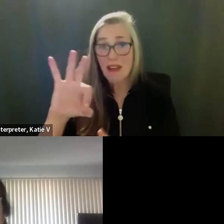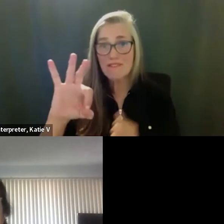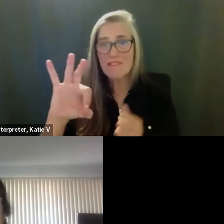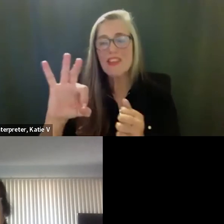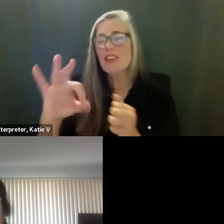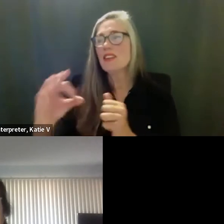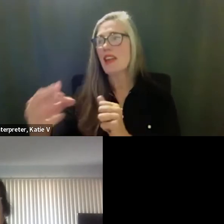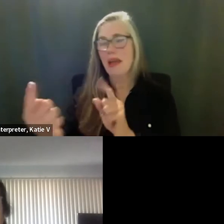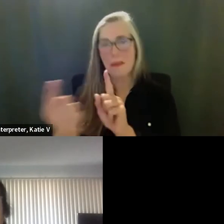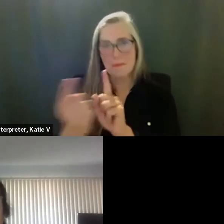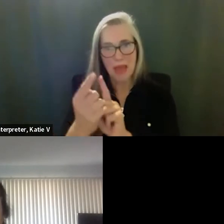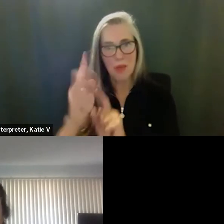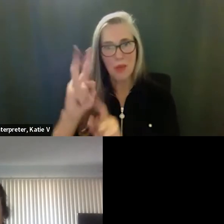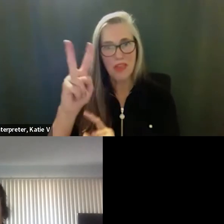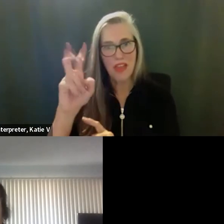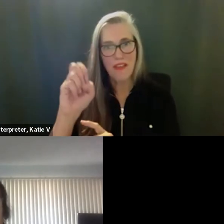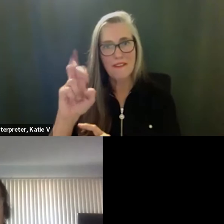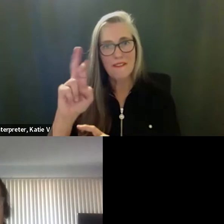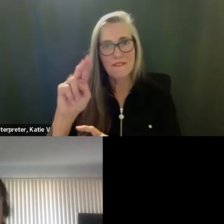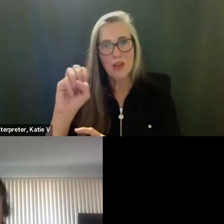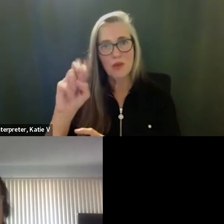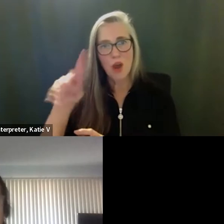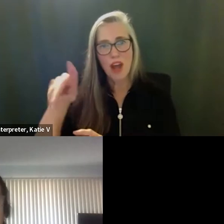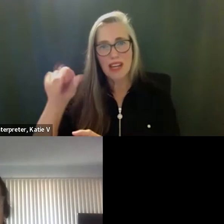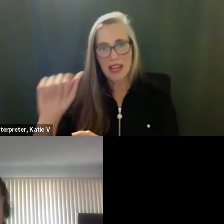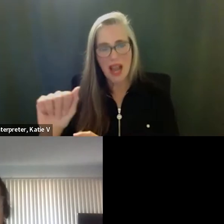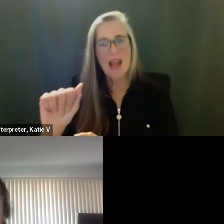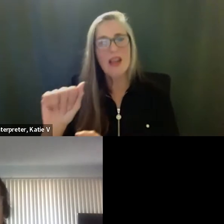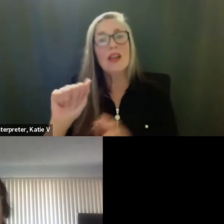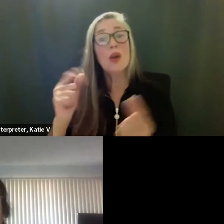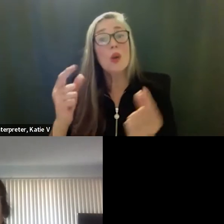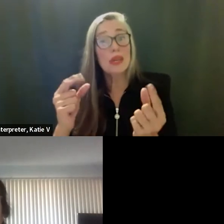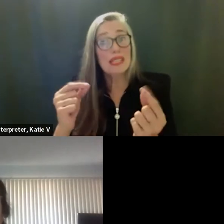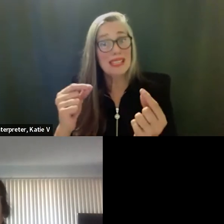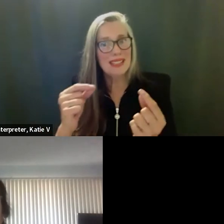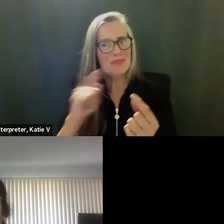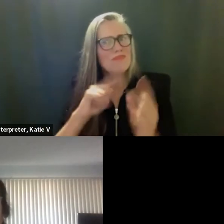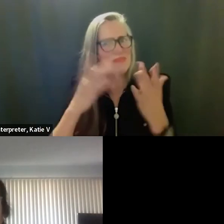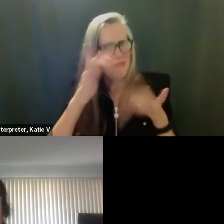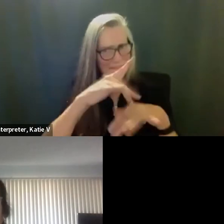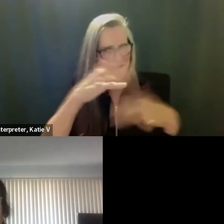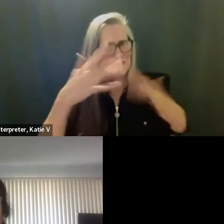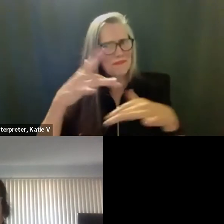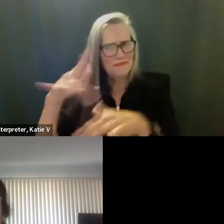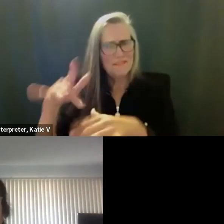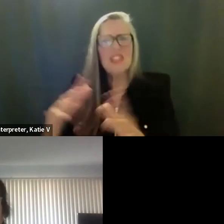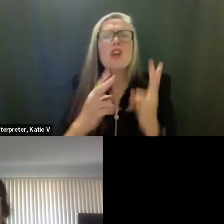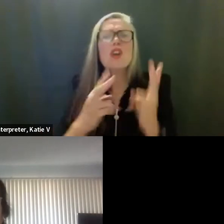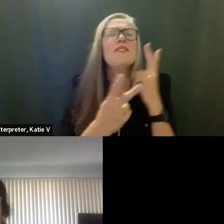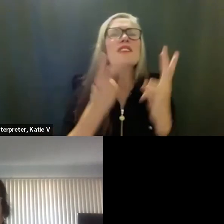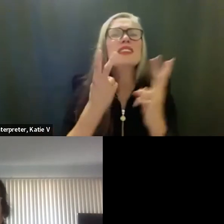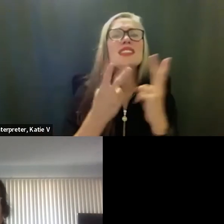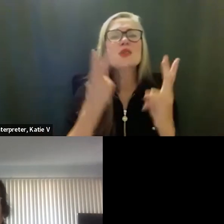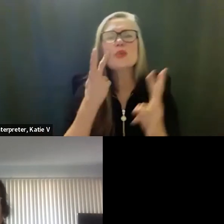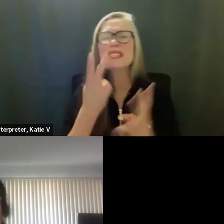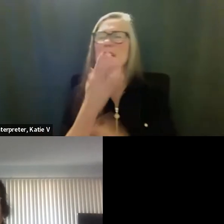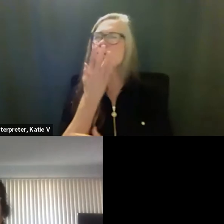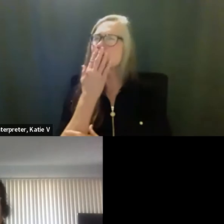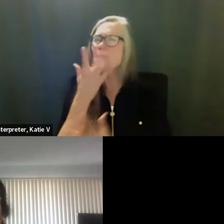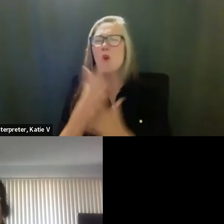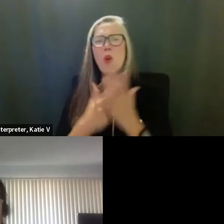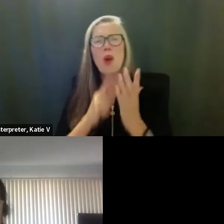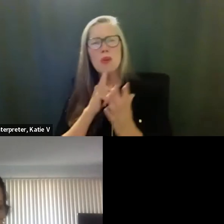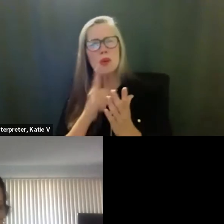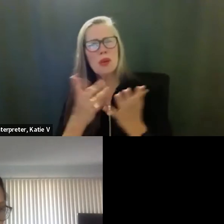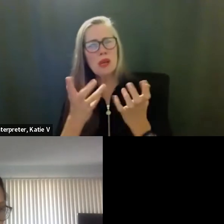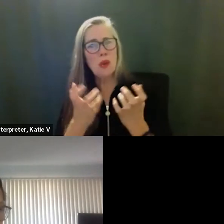folks who are working on this, uh, process, we actually did visitations to figure out what we truly wanted. Cause we didn't want